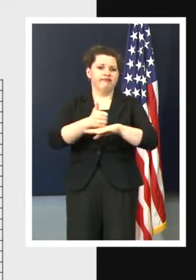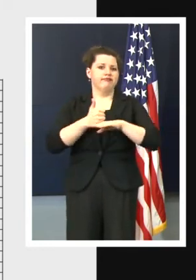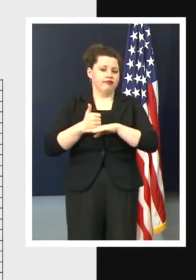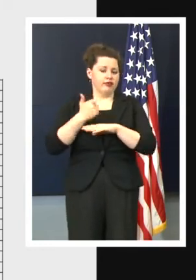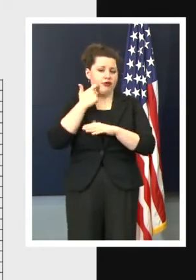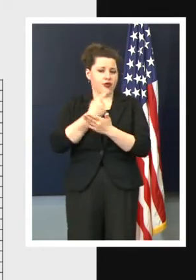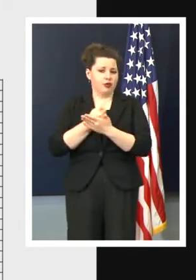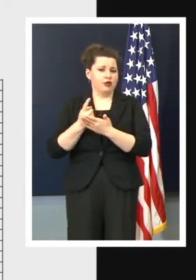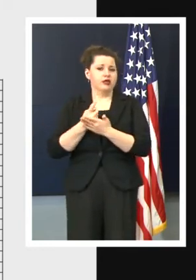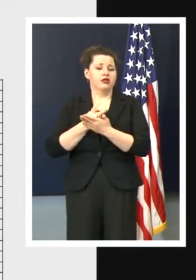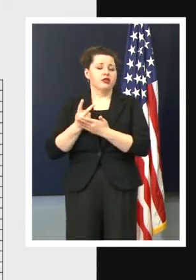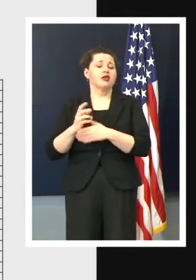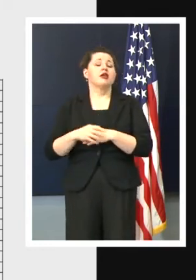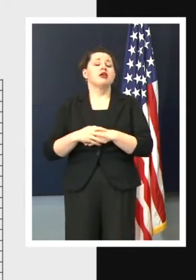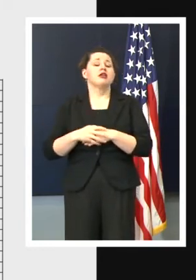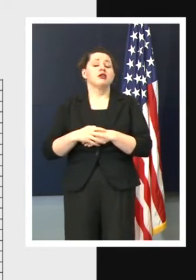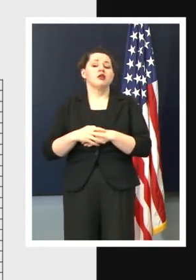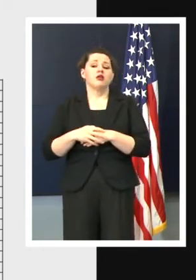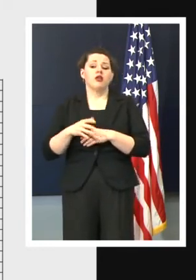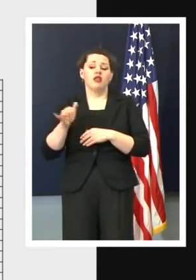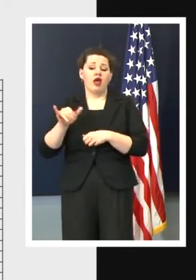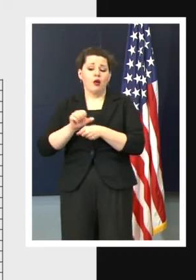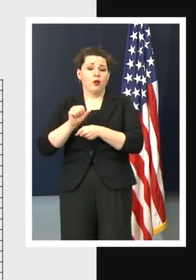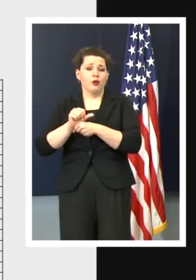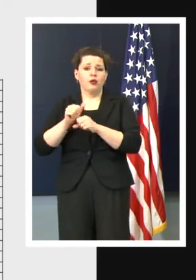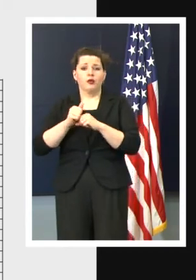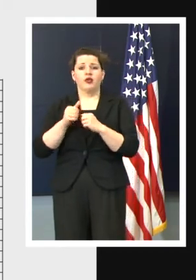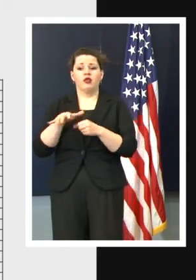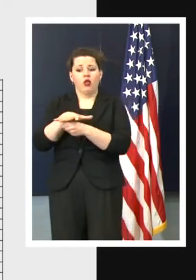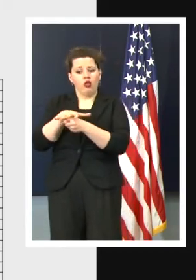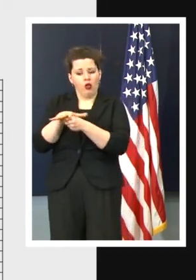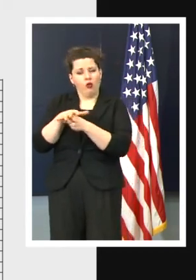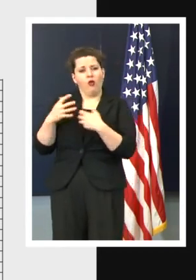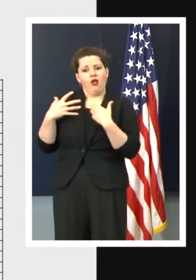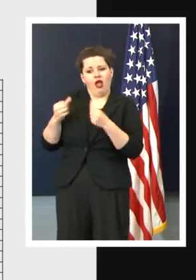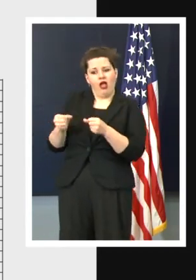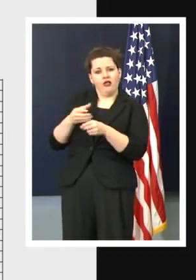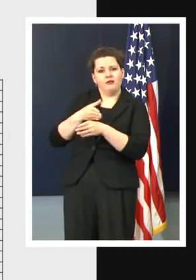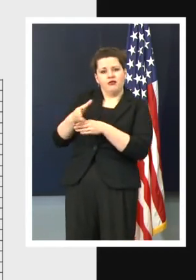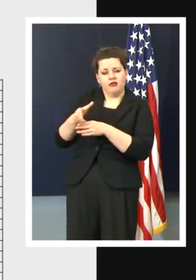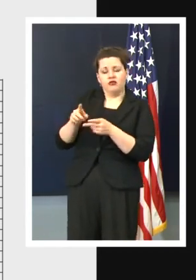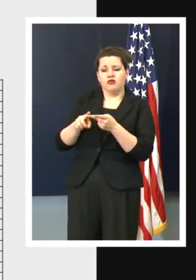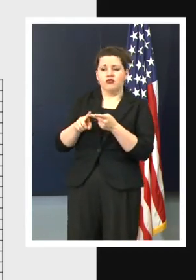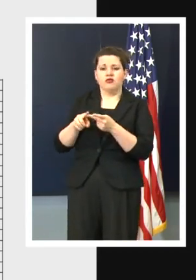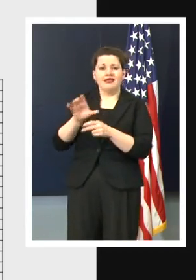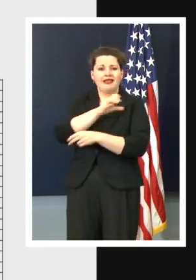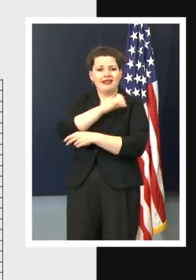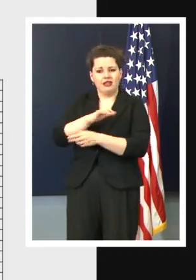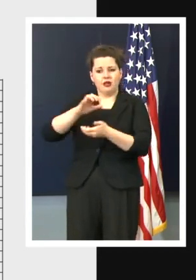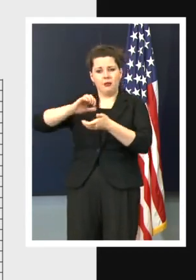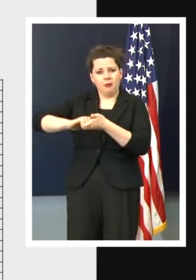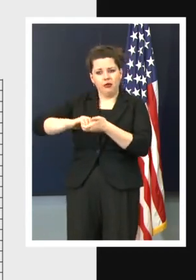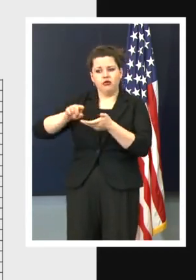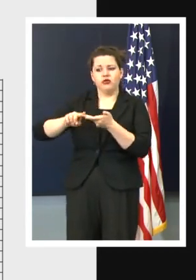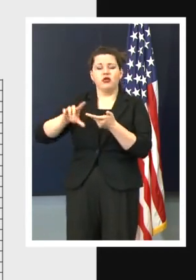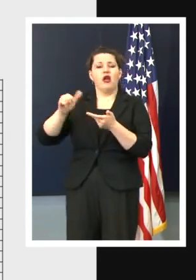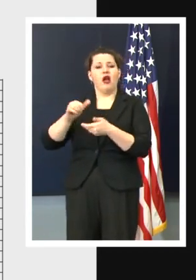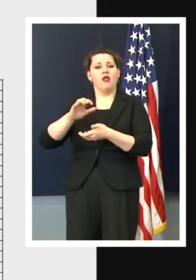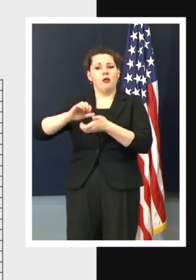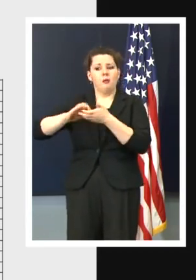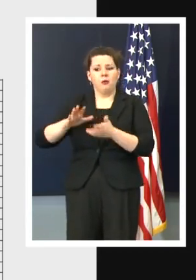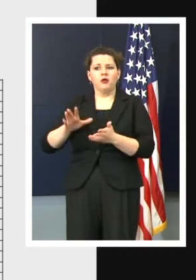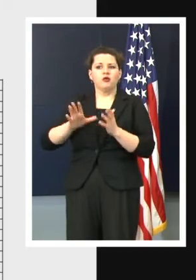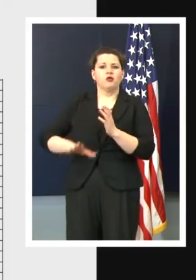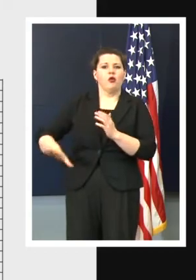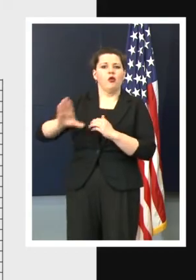All of the work that we've been doing, you know, with our local public health professionals, clinical partners, other partners throughout the state, as well as